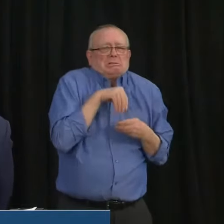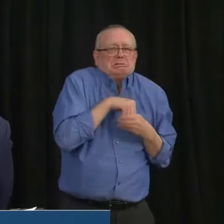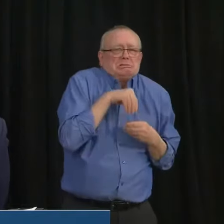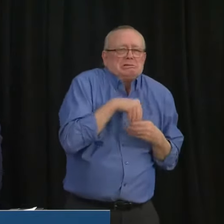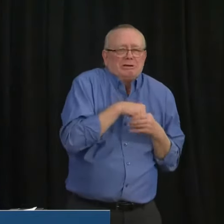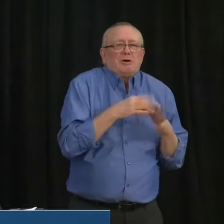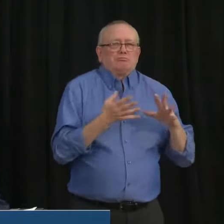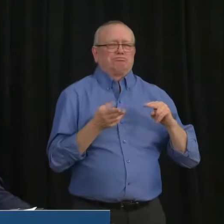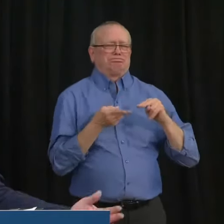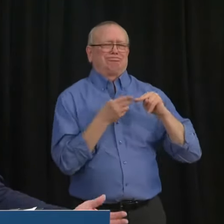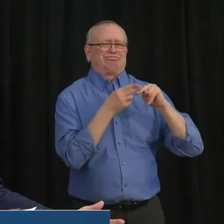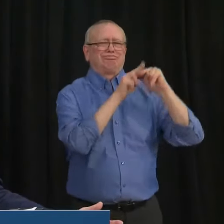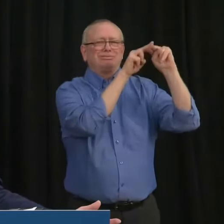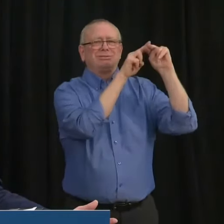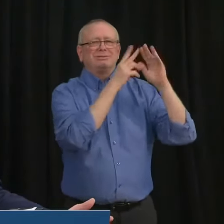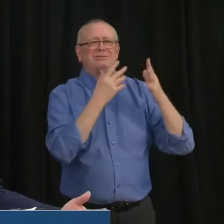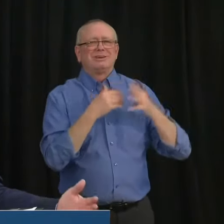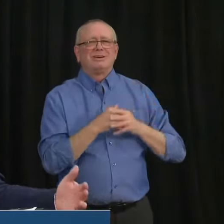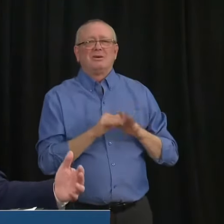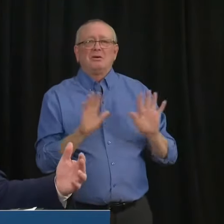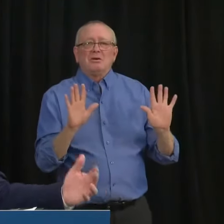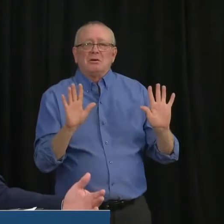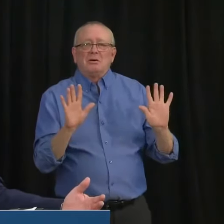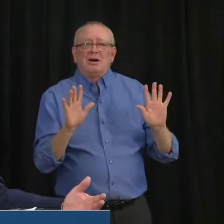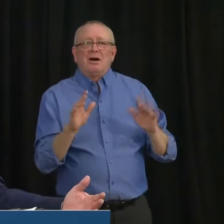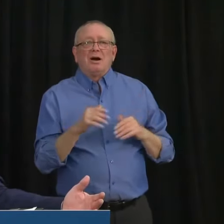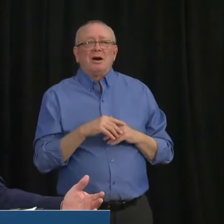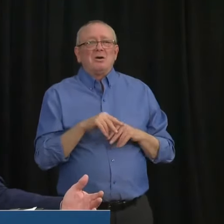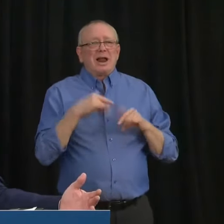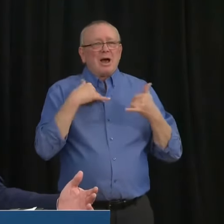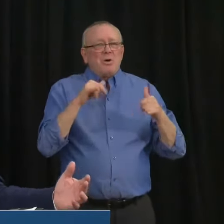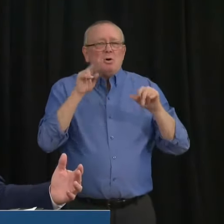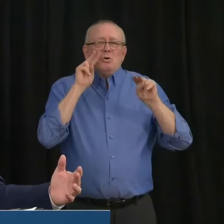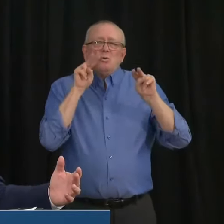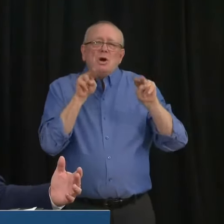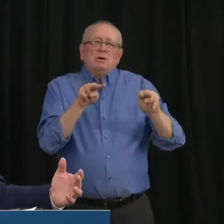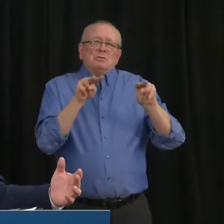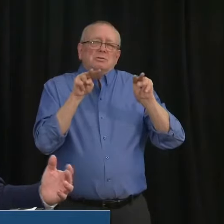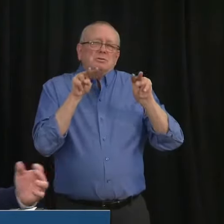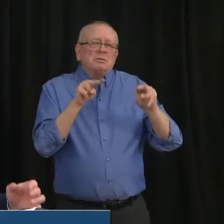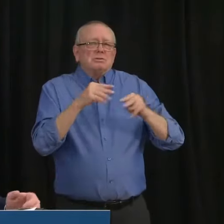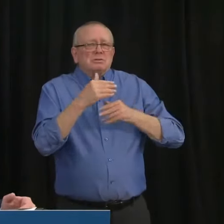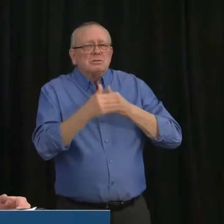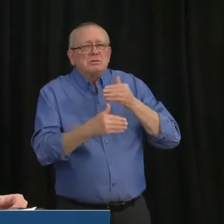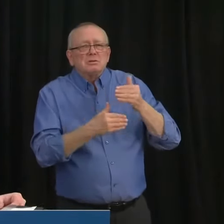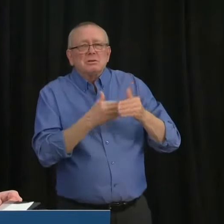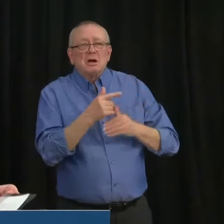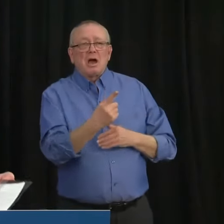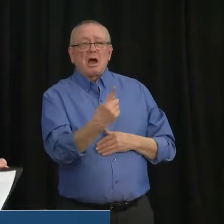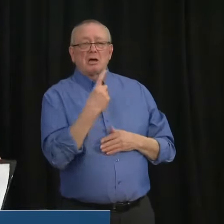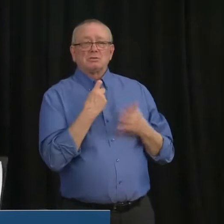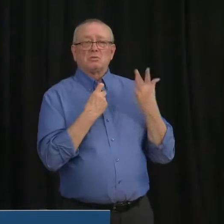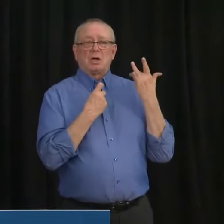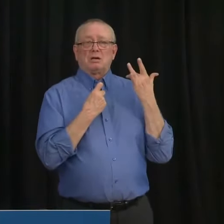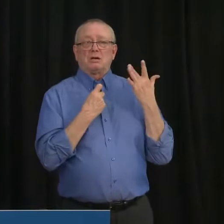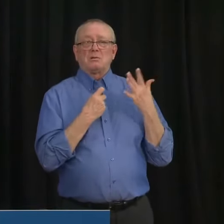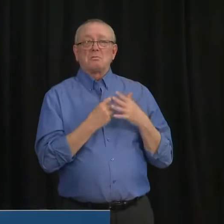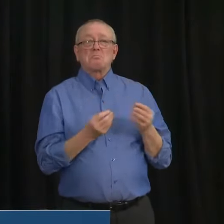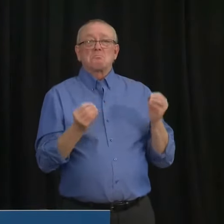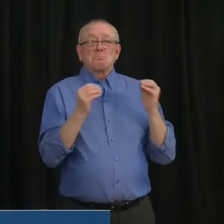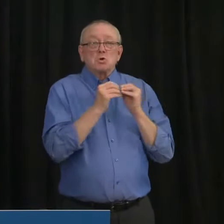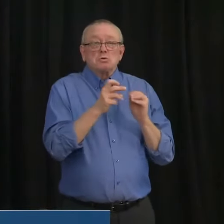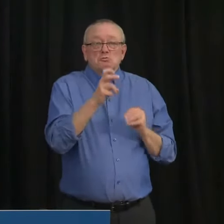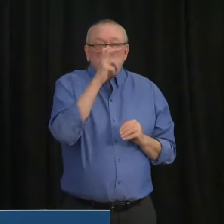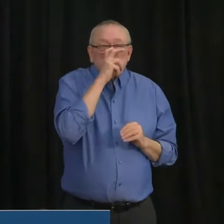And we've always said we would address this as, as the situation unfolded. You ask, why aren't we taking even more stringent measures?